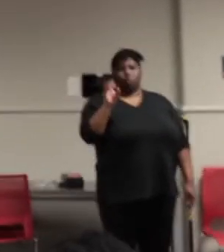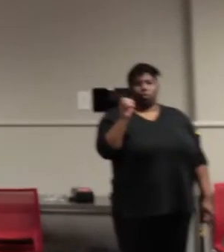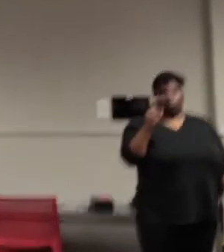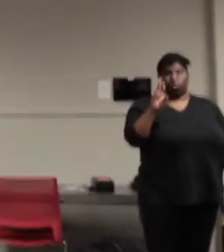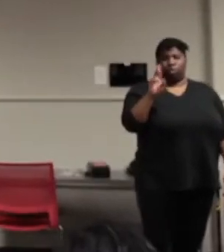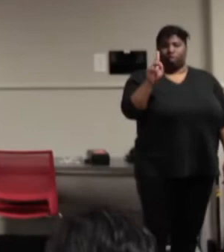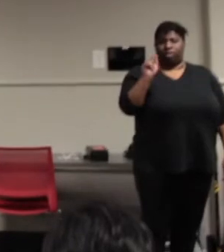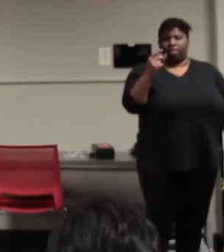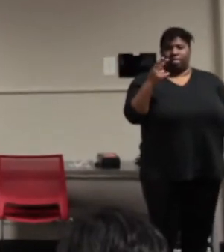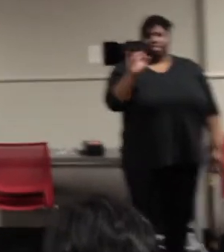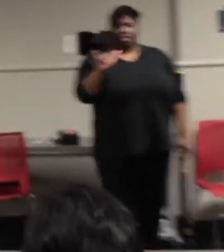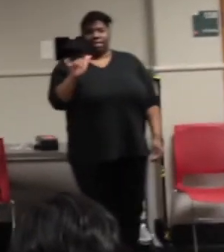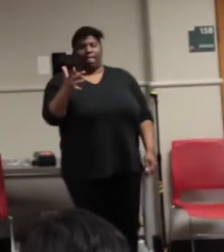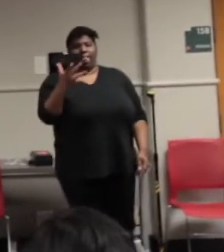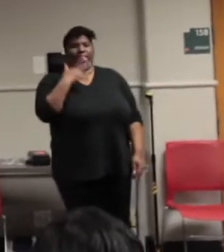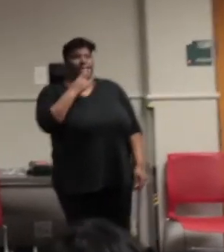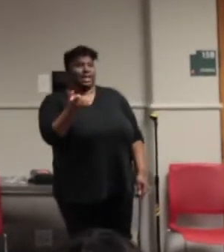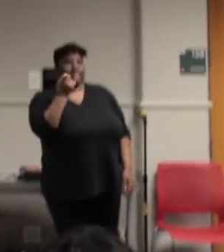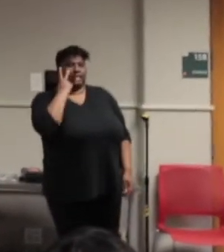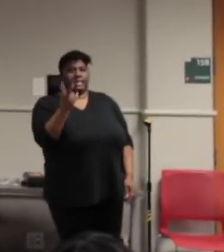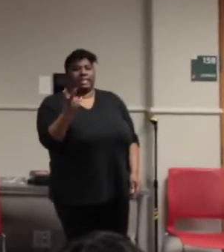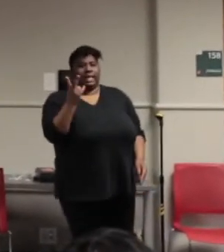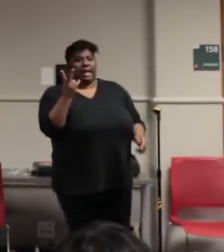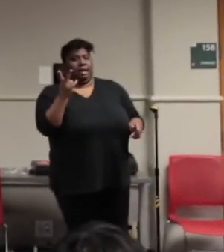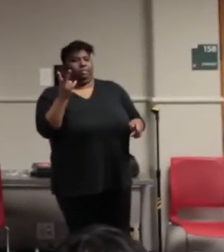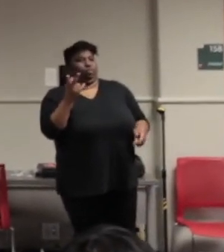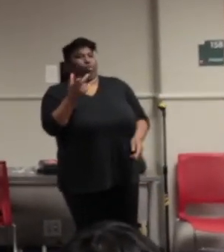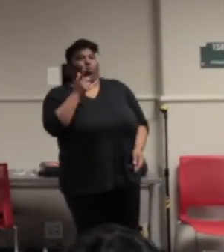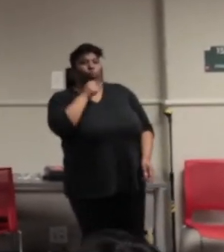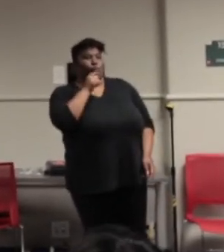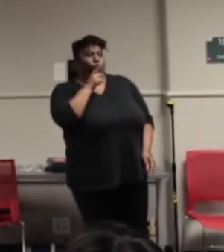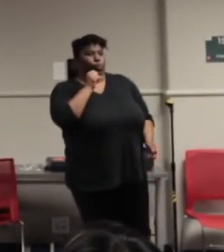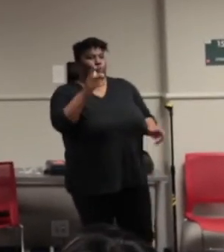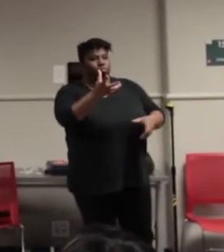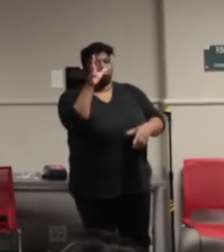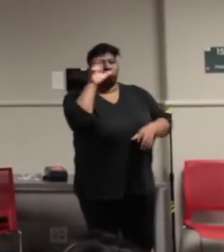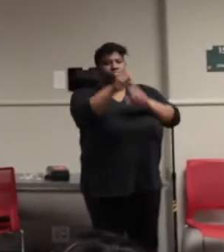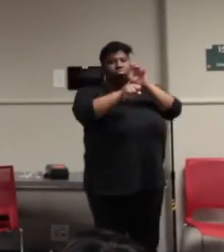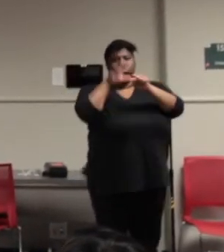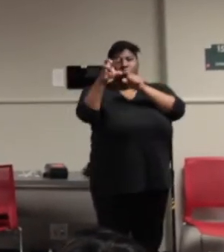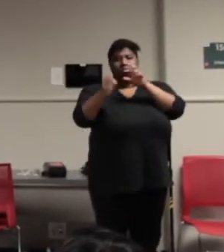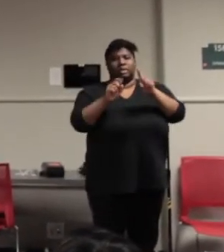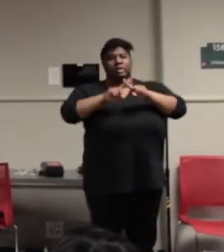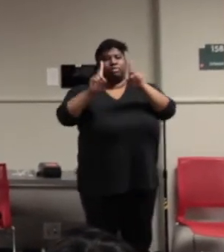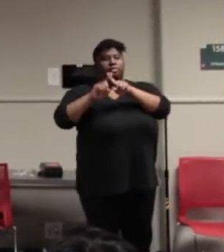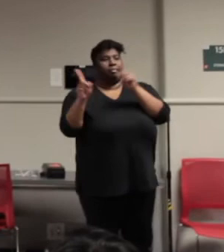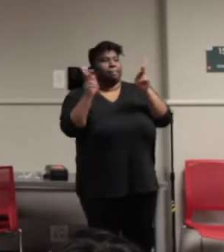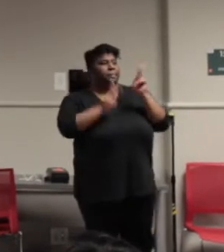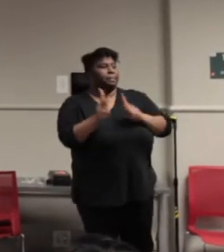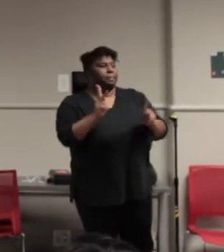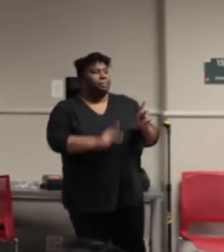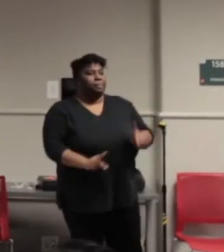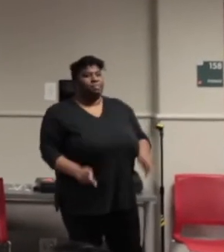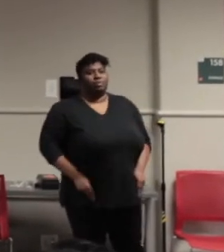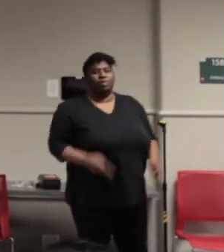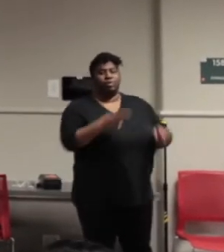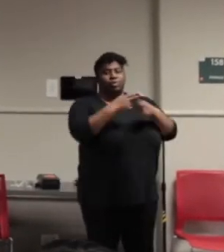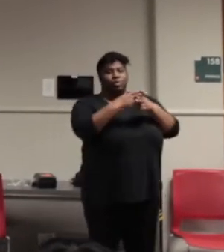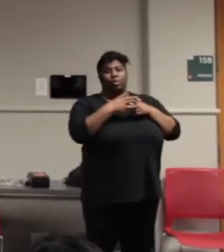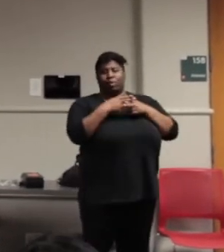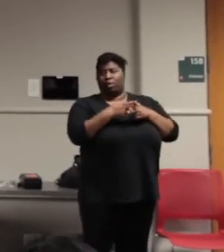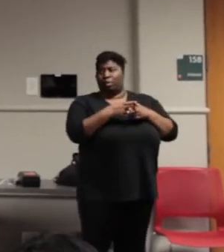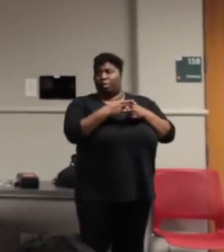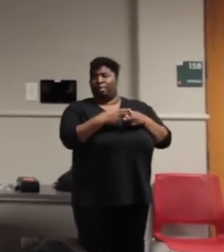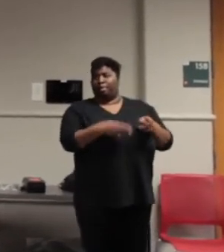I'd like to see who's going to catch one. Amazing artist. Okay, so, I've got two more poems for you. This one is called, oh no, have three more